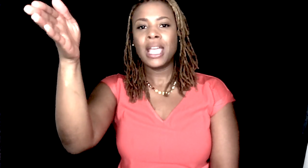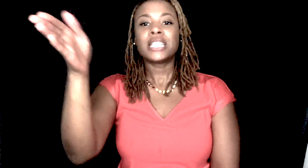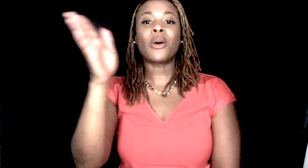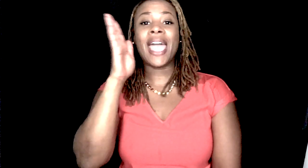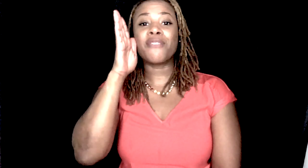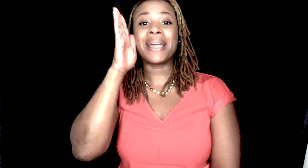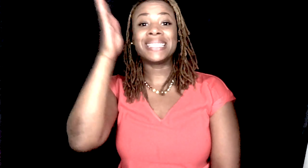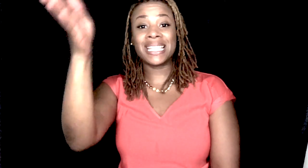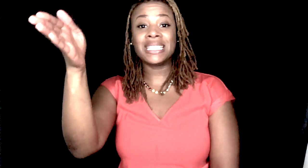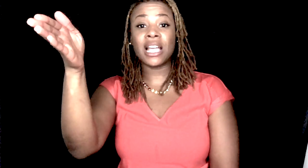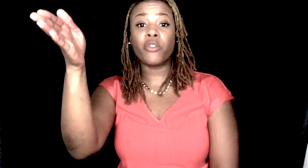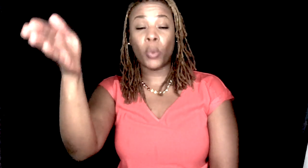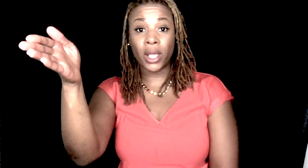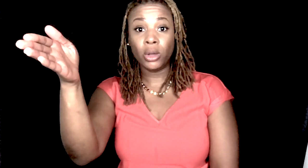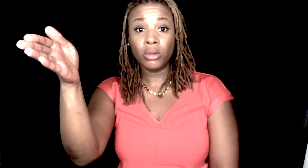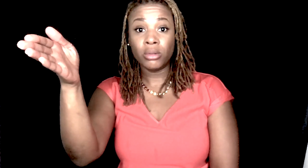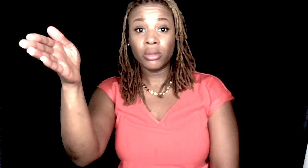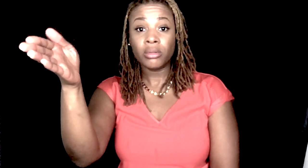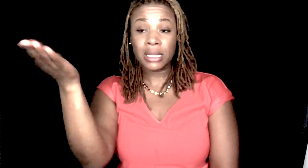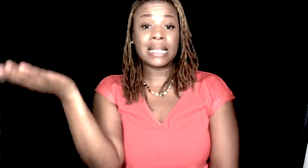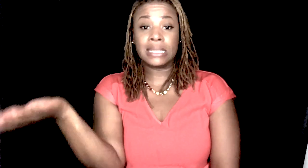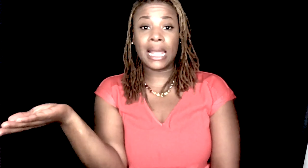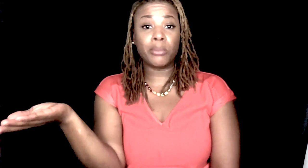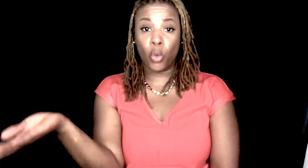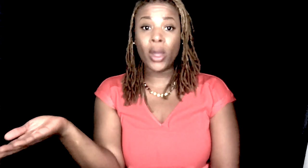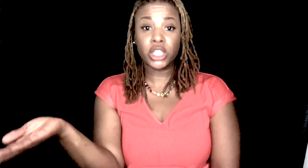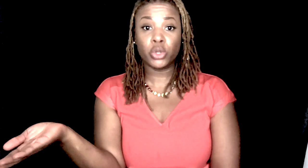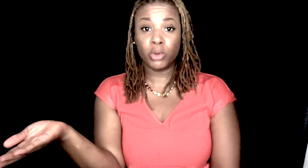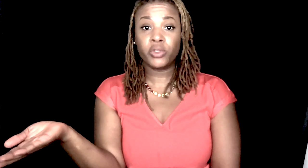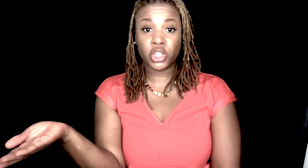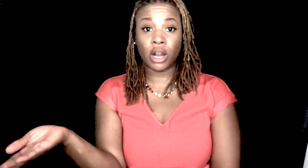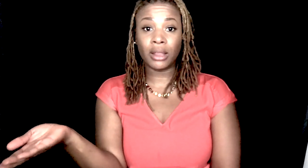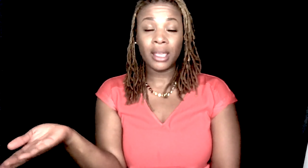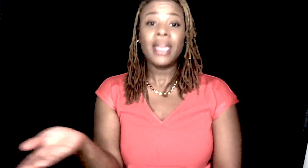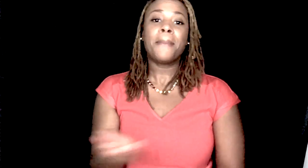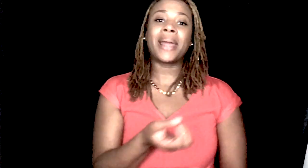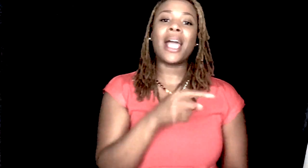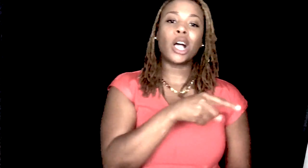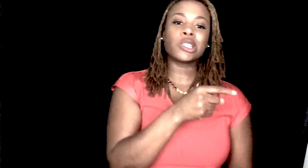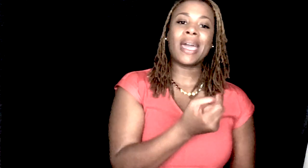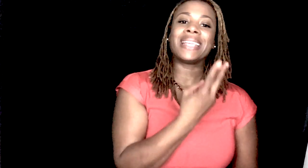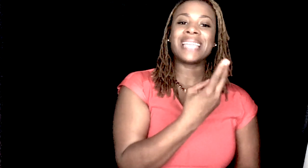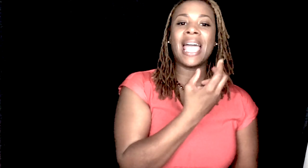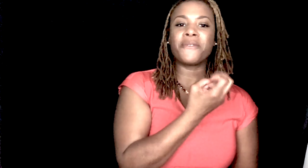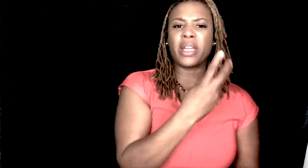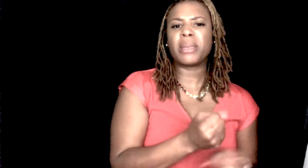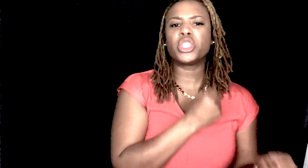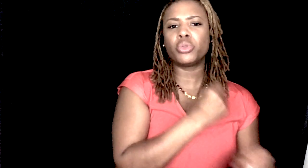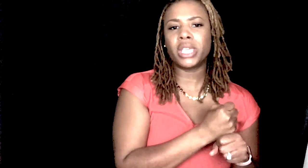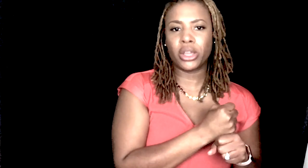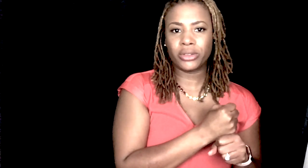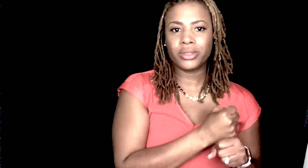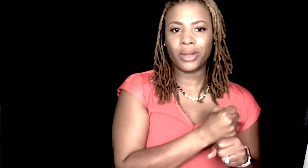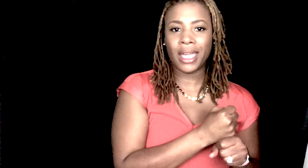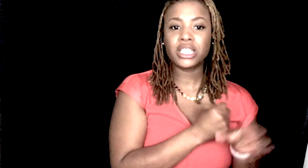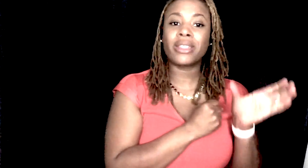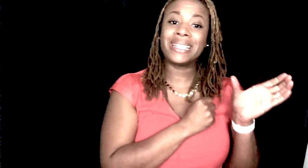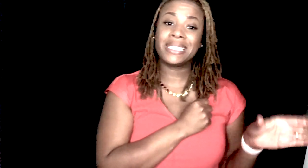So, I have my tense of will, because I said I'm going to move to Charlotte, but I also had a time frame in two years, okay? So, that still